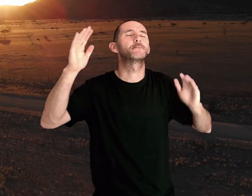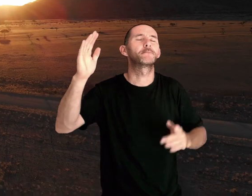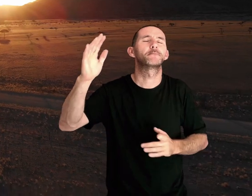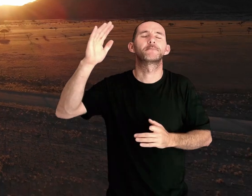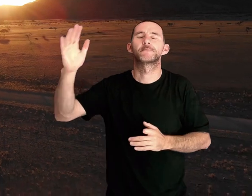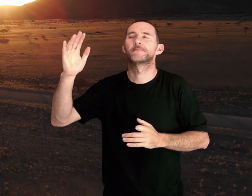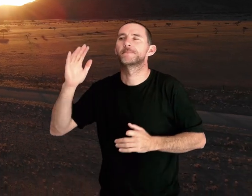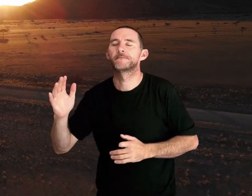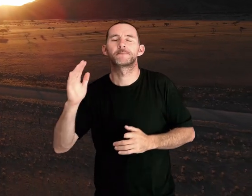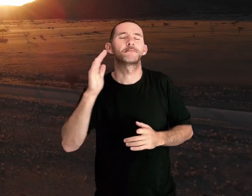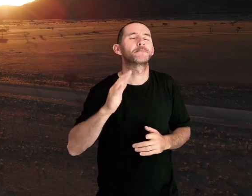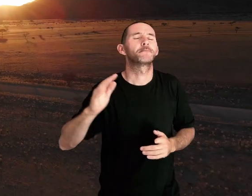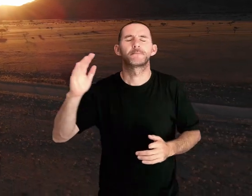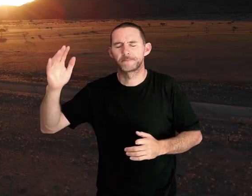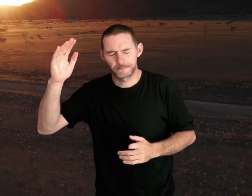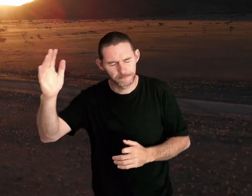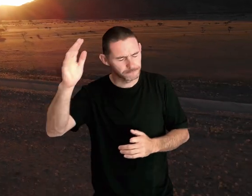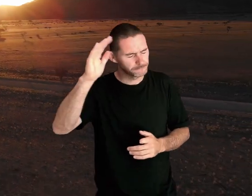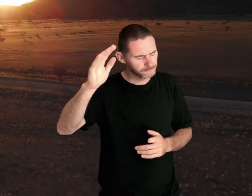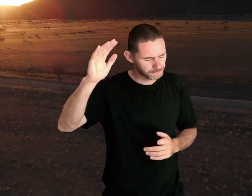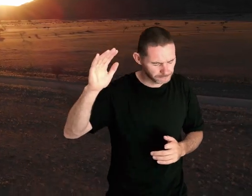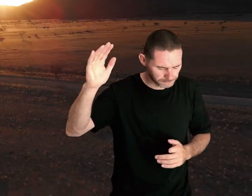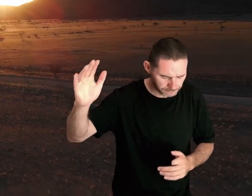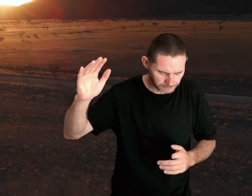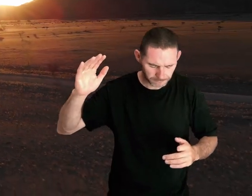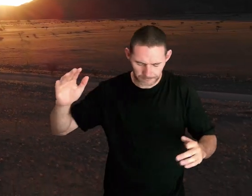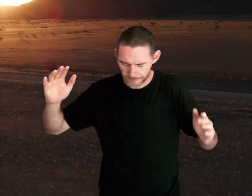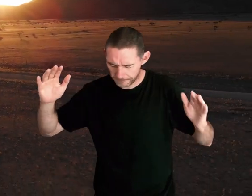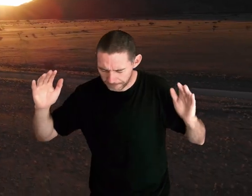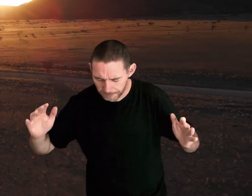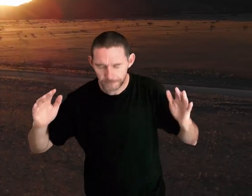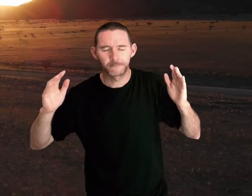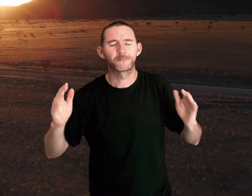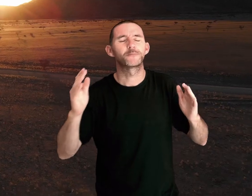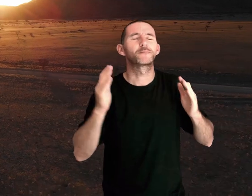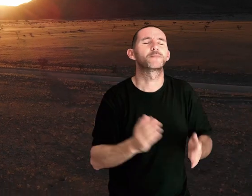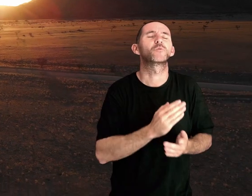Oh, come to it all all Oh,